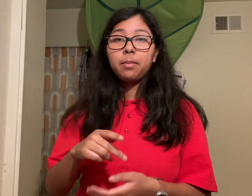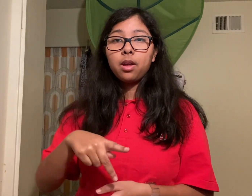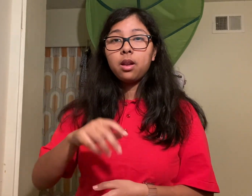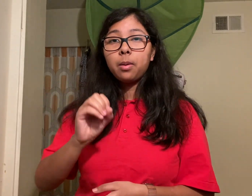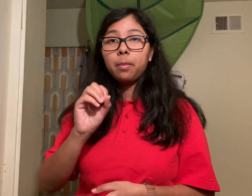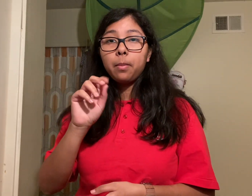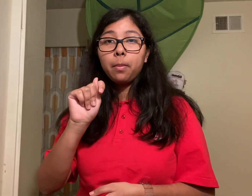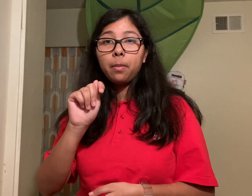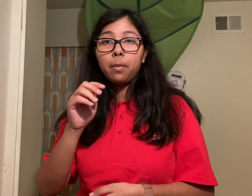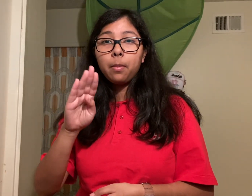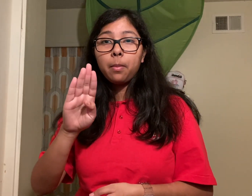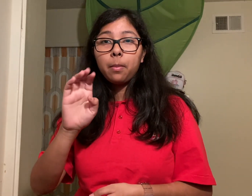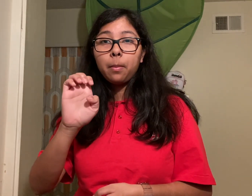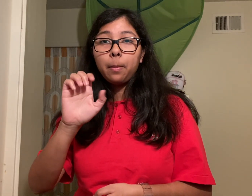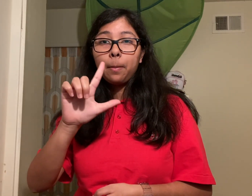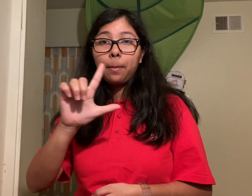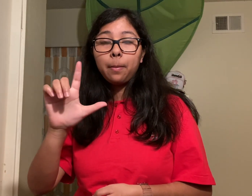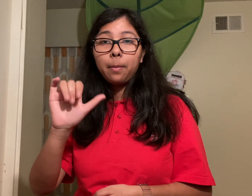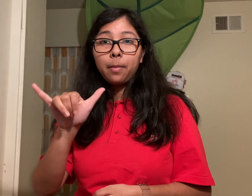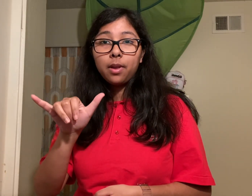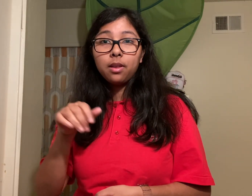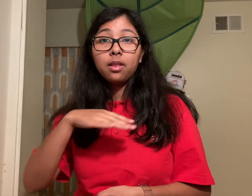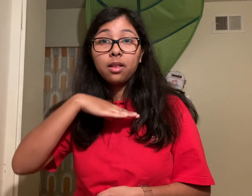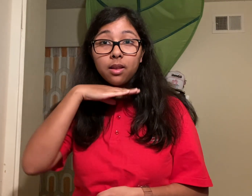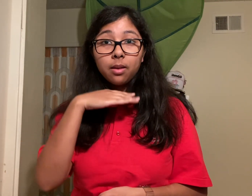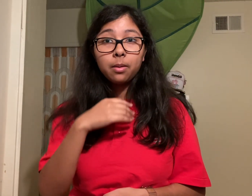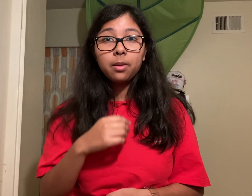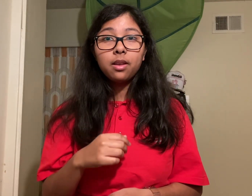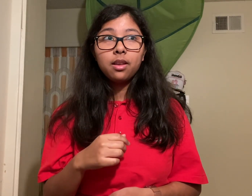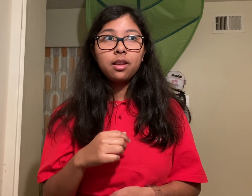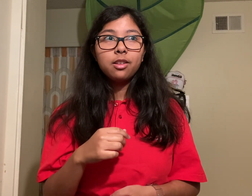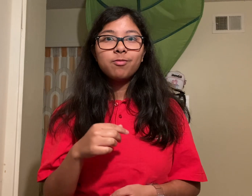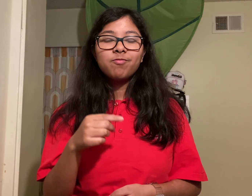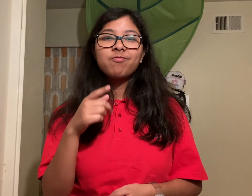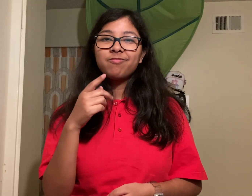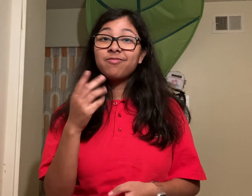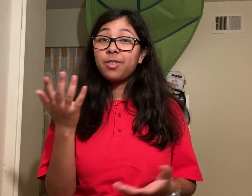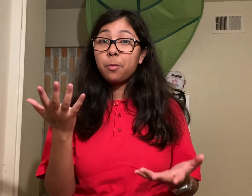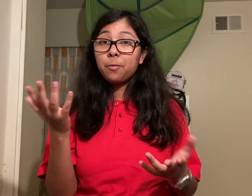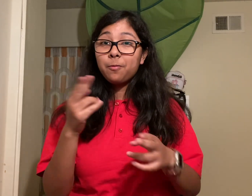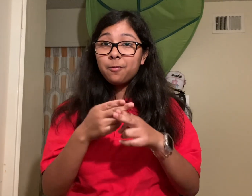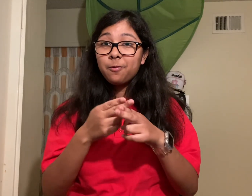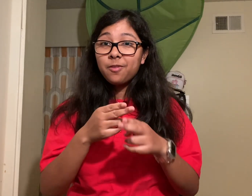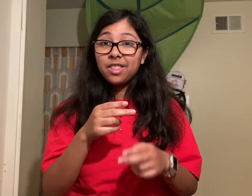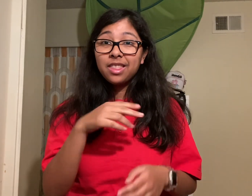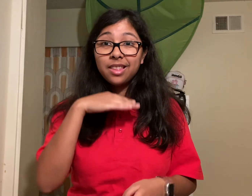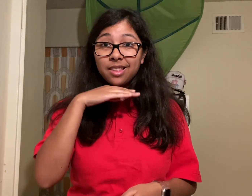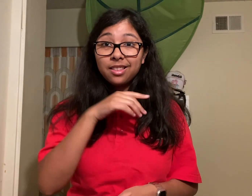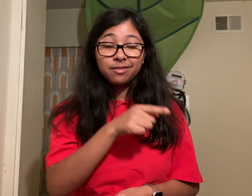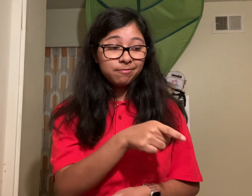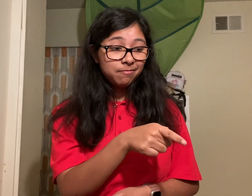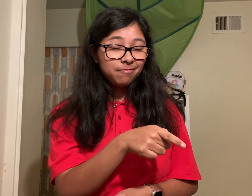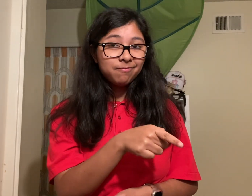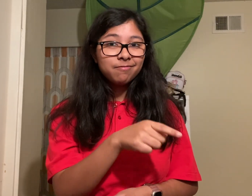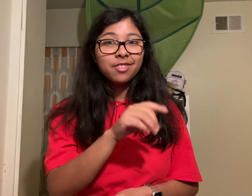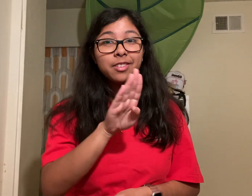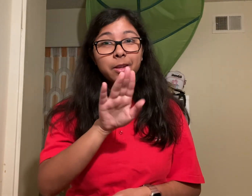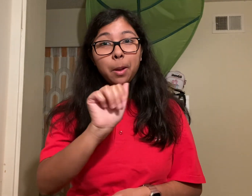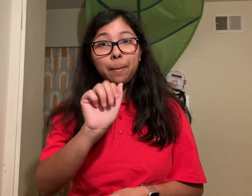Barbara she got into more stuff than a two-year-old child one day when Julie and her mom were out shopping they had left Barbara in the